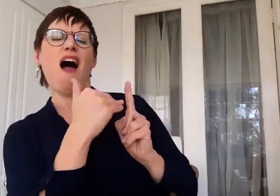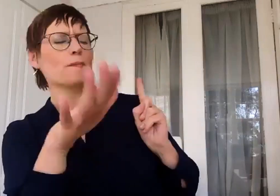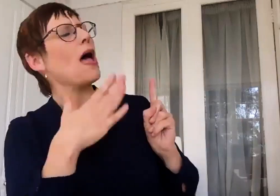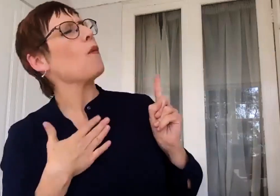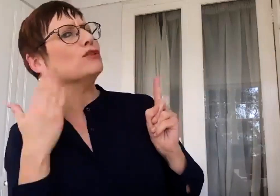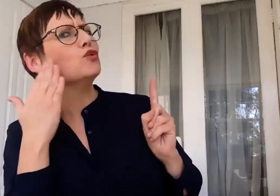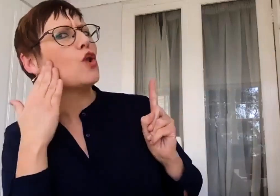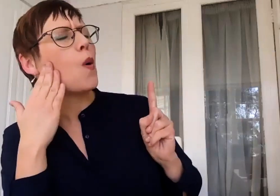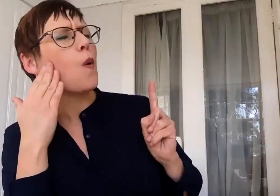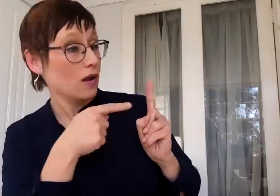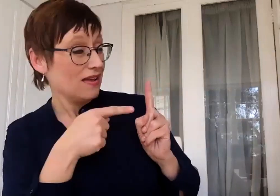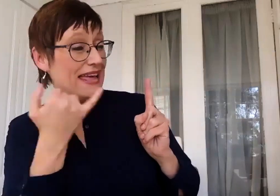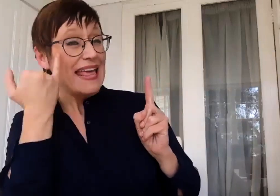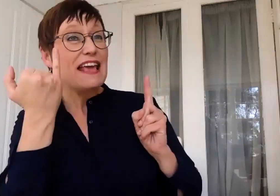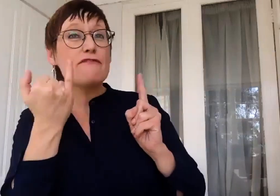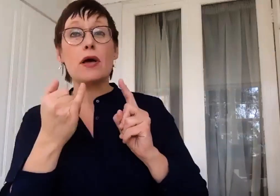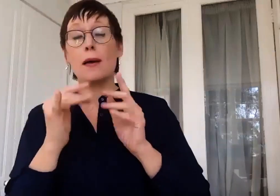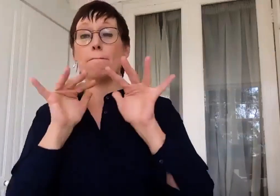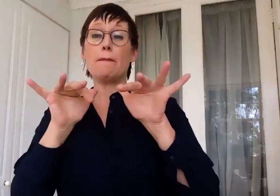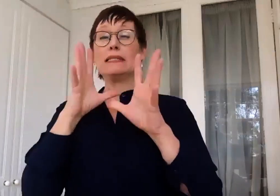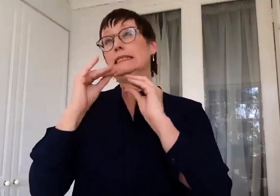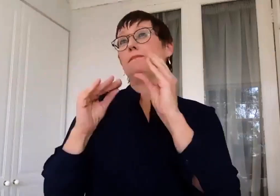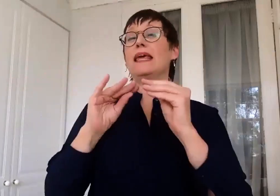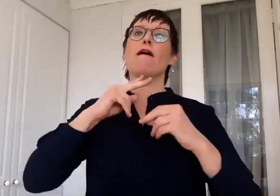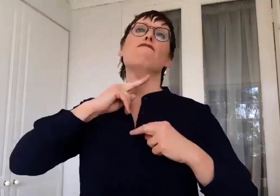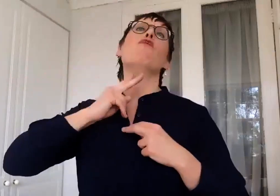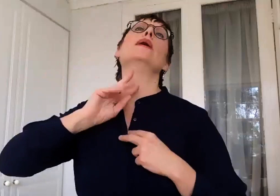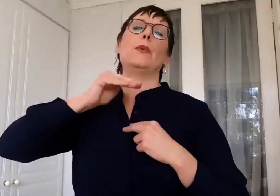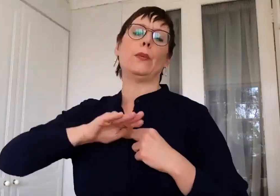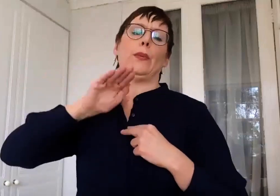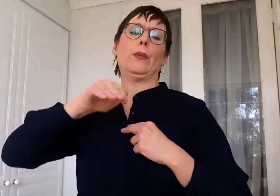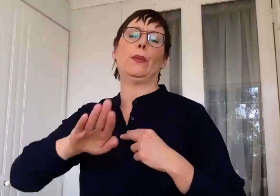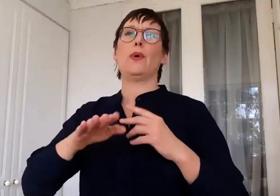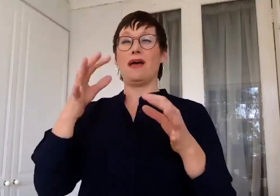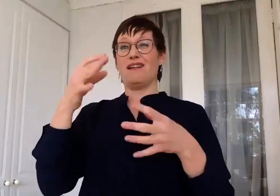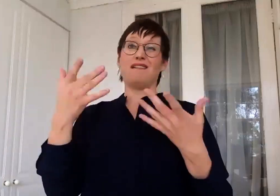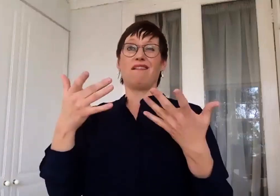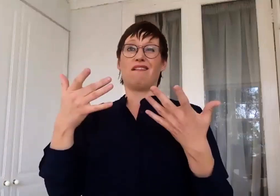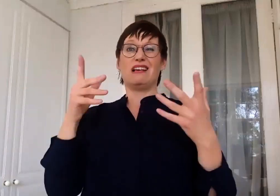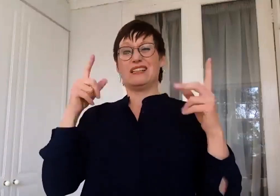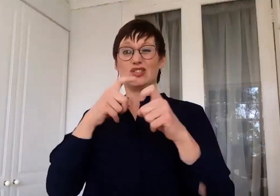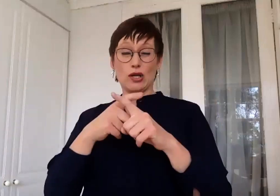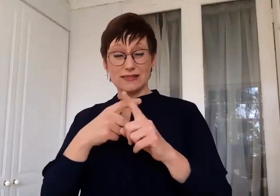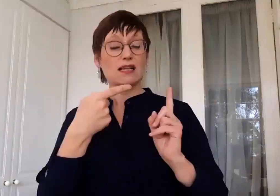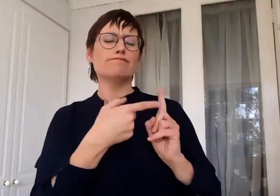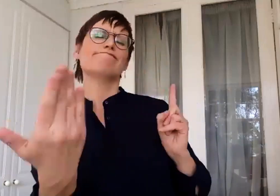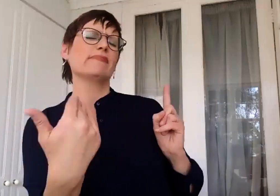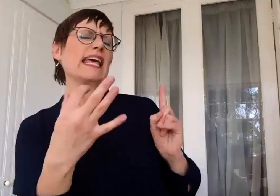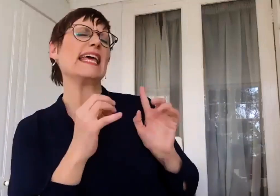whether nuance is lost in sign language, whether there are enough signs to be able to cater for complexity. So let me take a, let's take